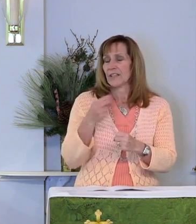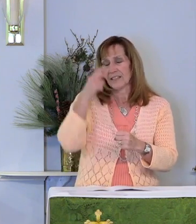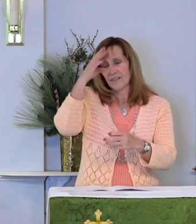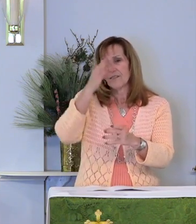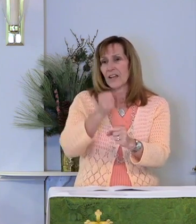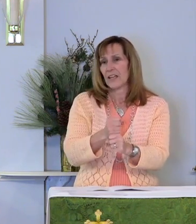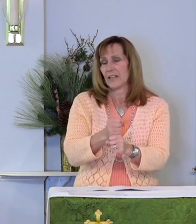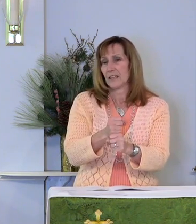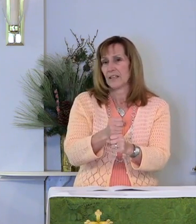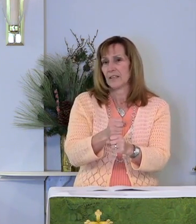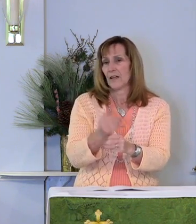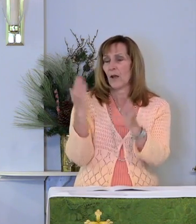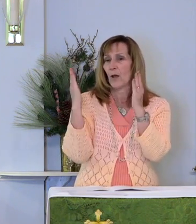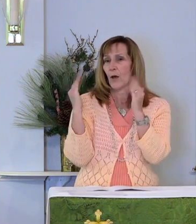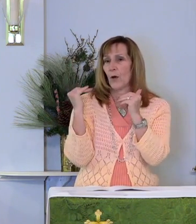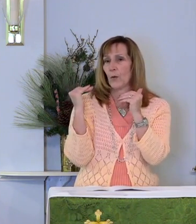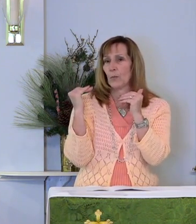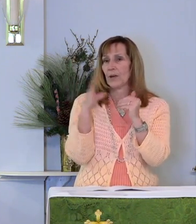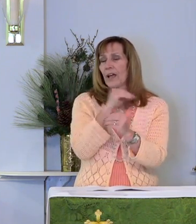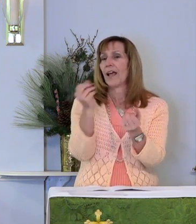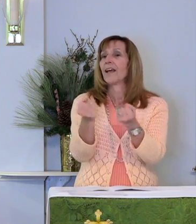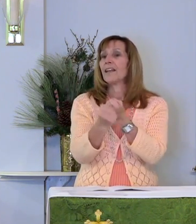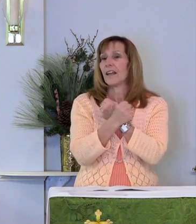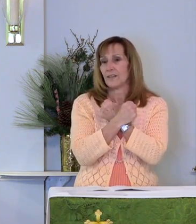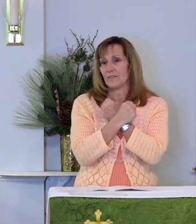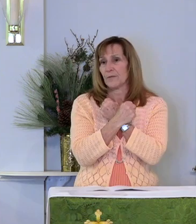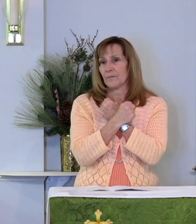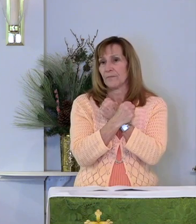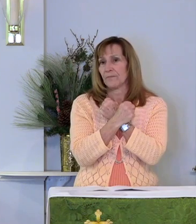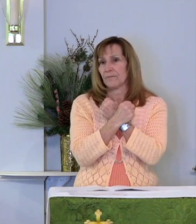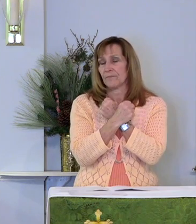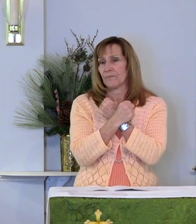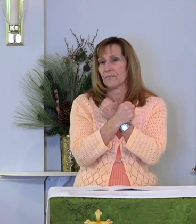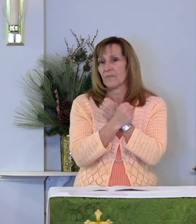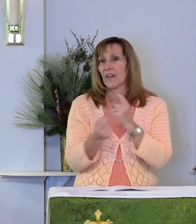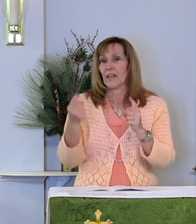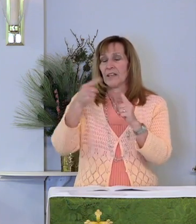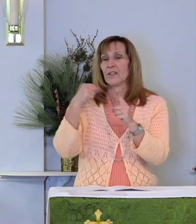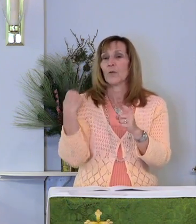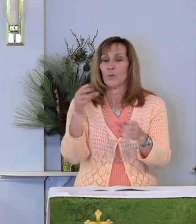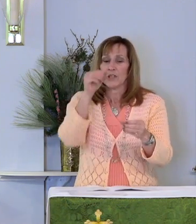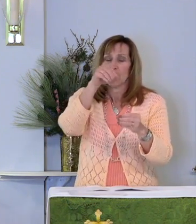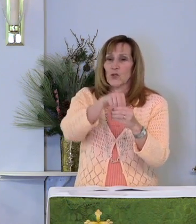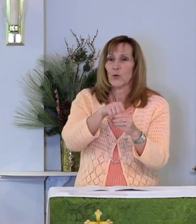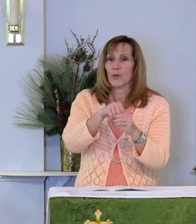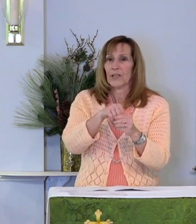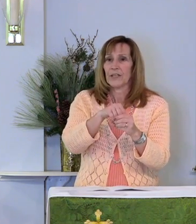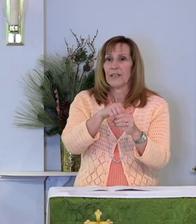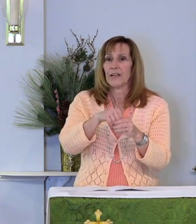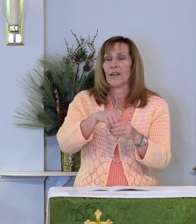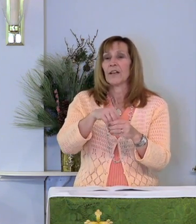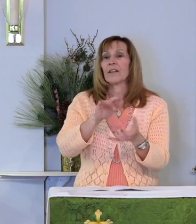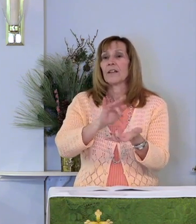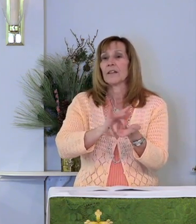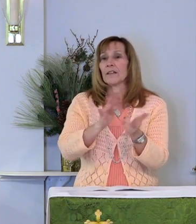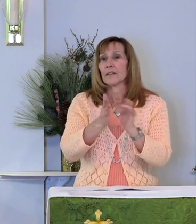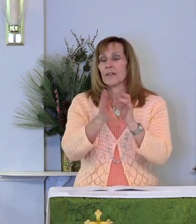faith, hope, and love until we join the saints in light.